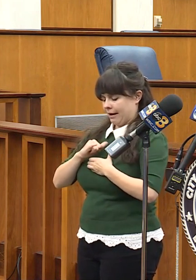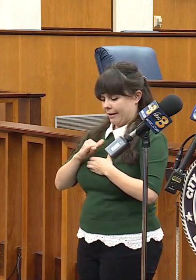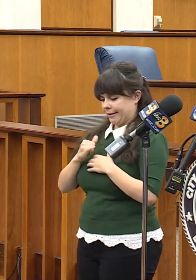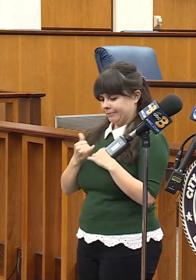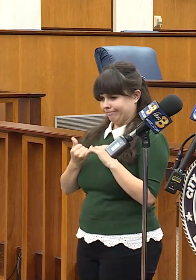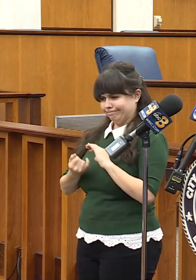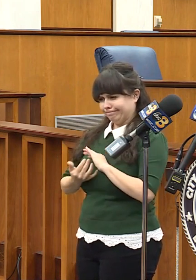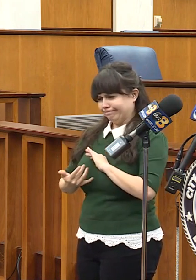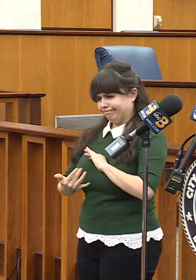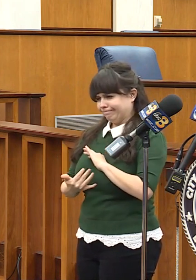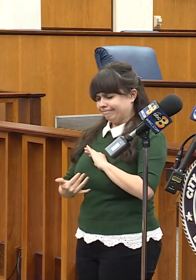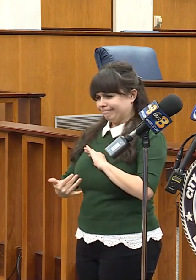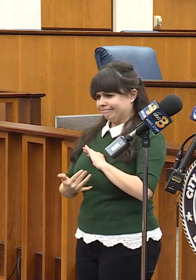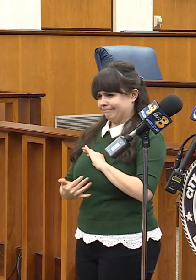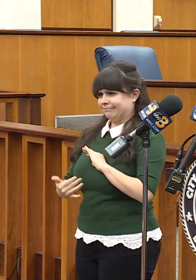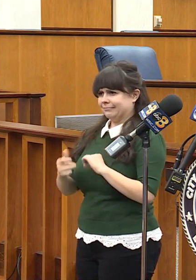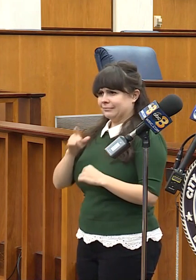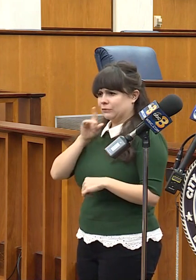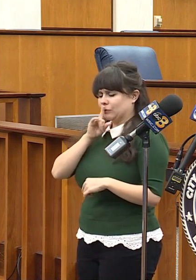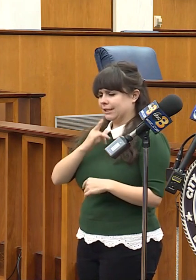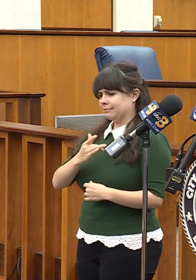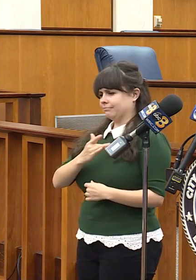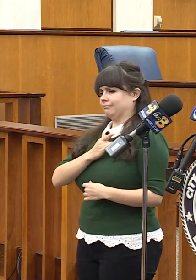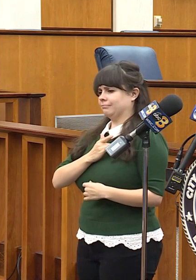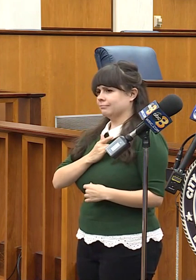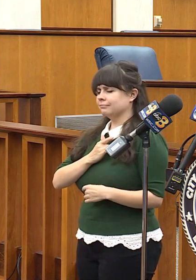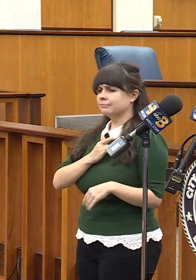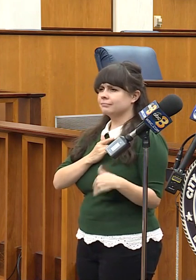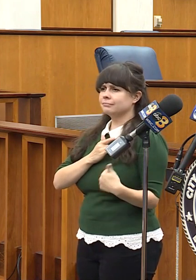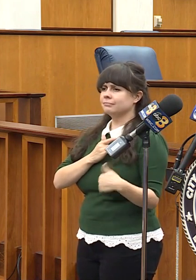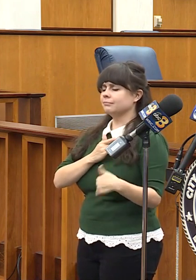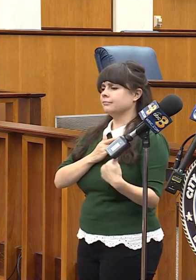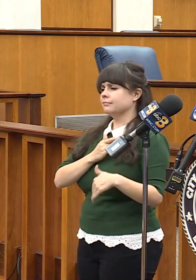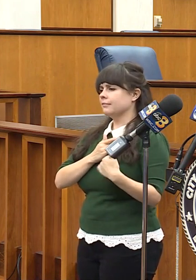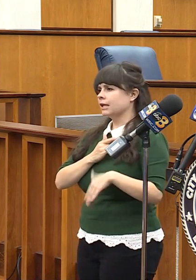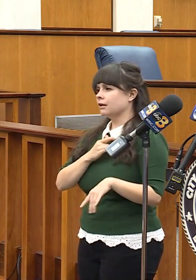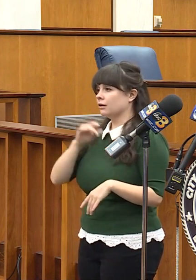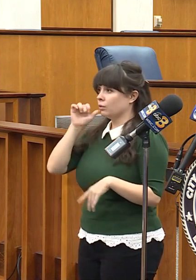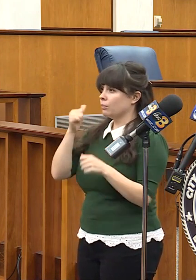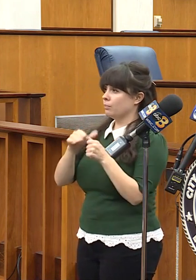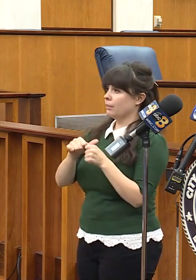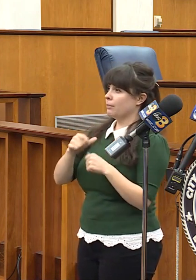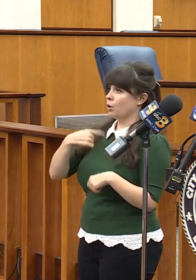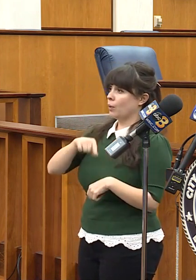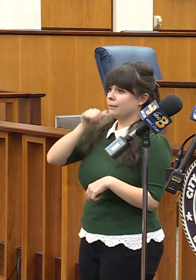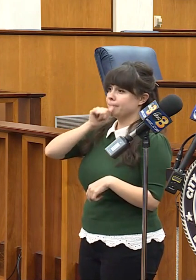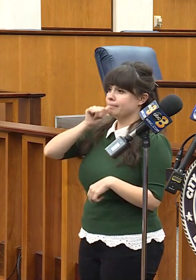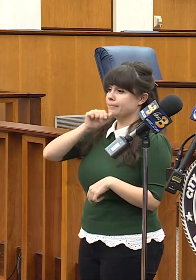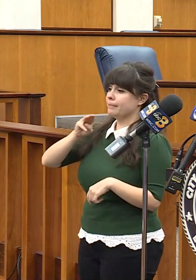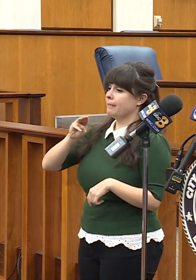places that I've never been touched before in terms of, you know, remember, we dealt with the Markeia Dixon